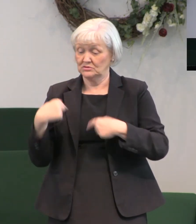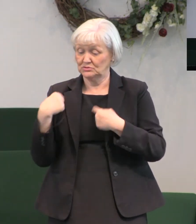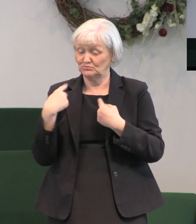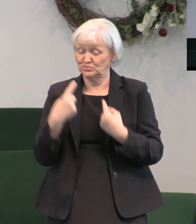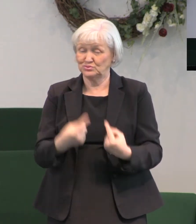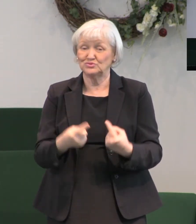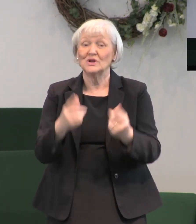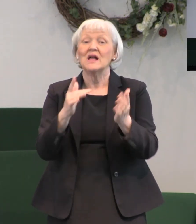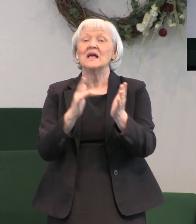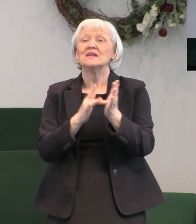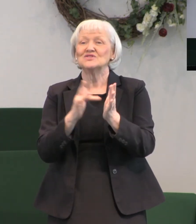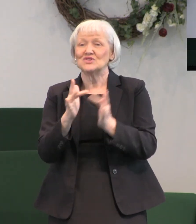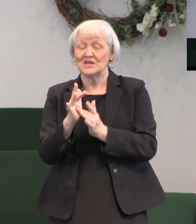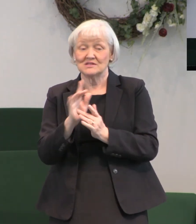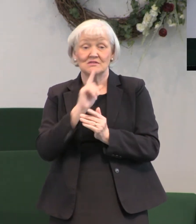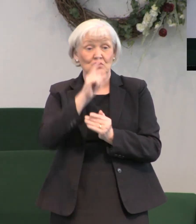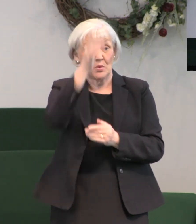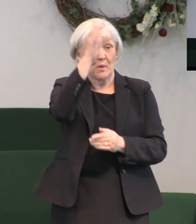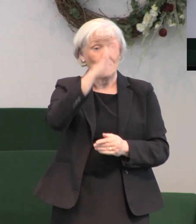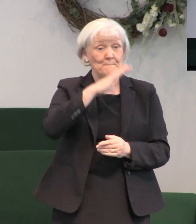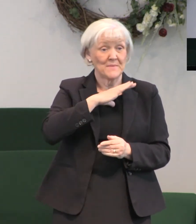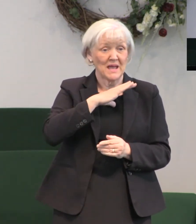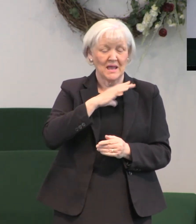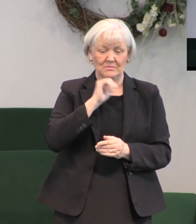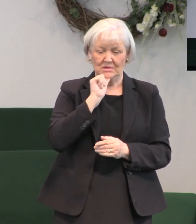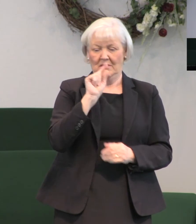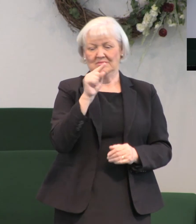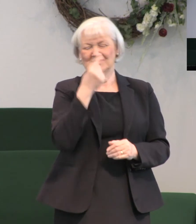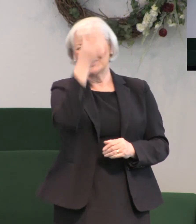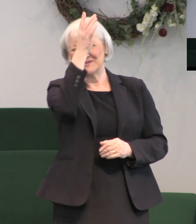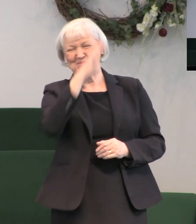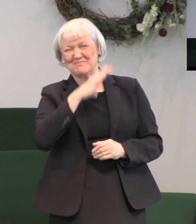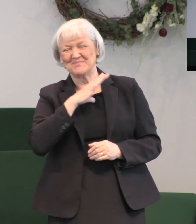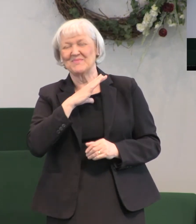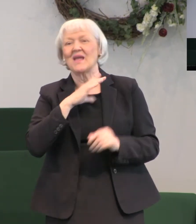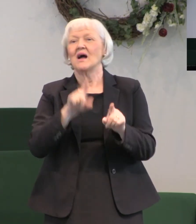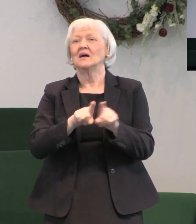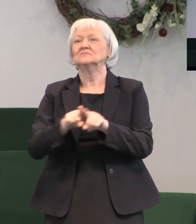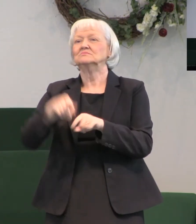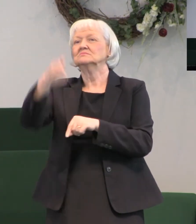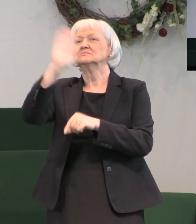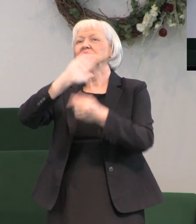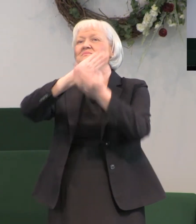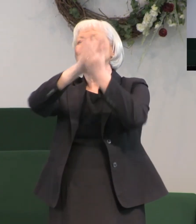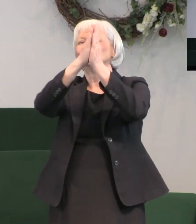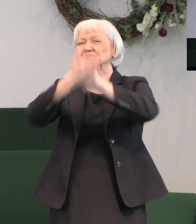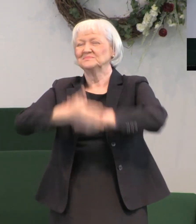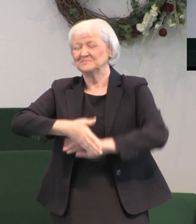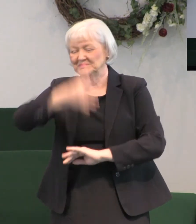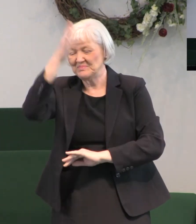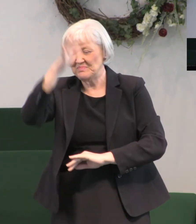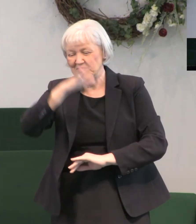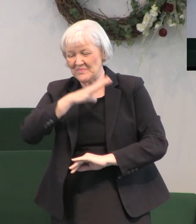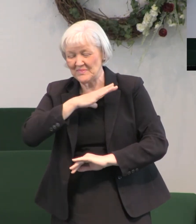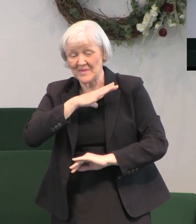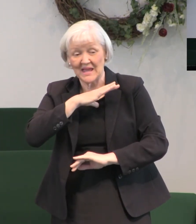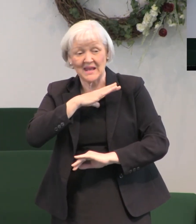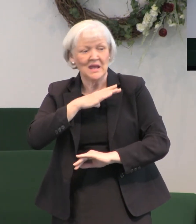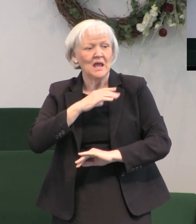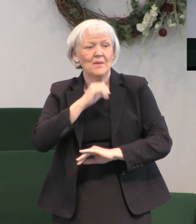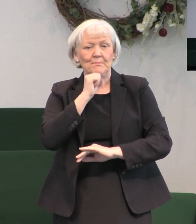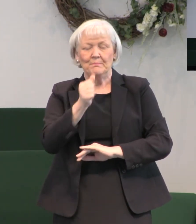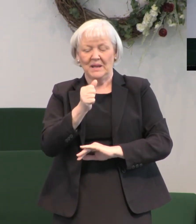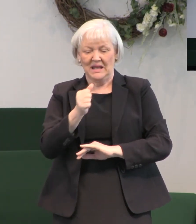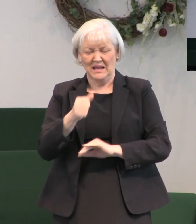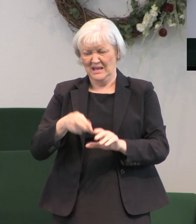Well, Jesus was a man, but He was not a mere man. He was God who became man. But when He became man, did not stop